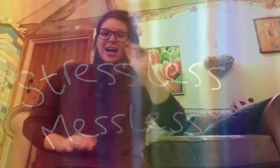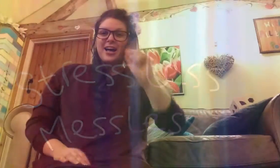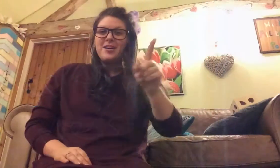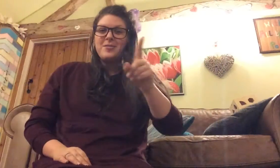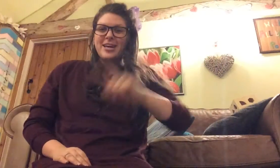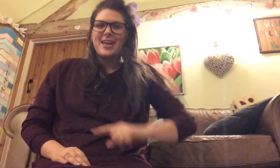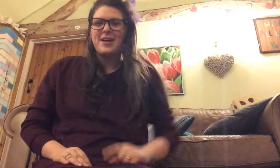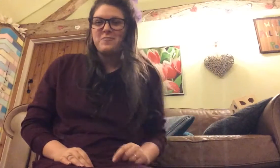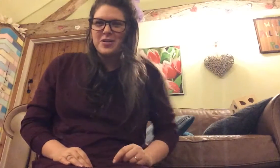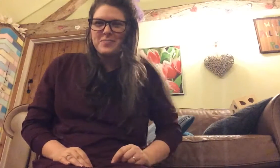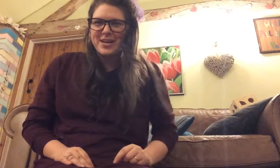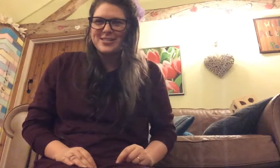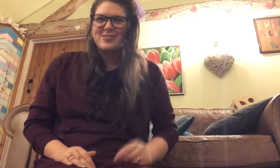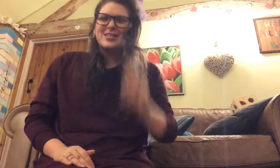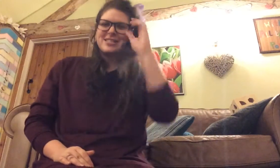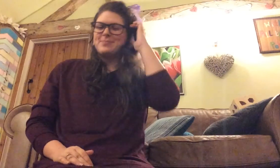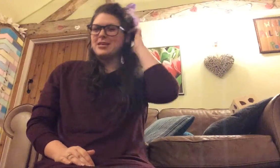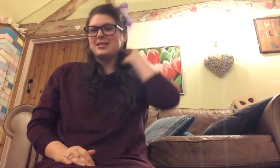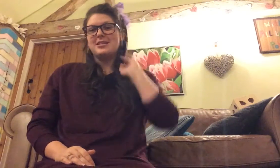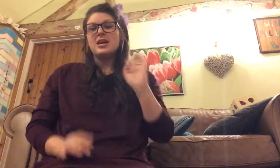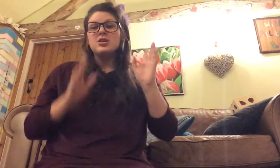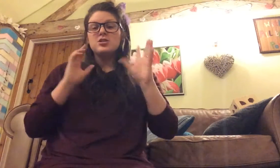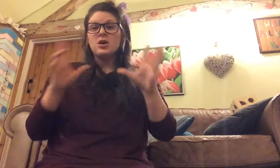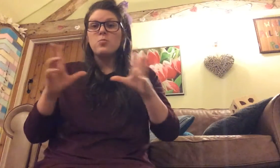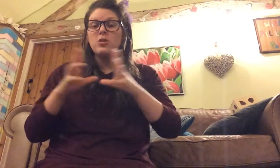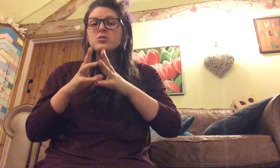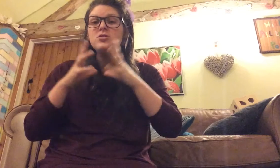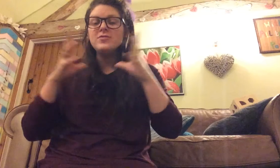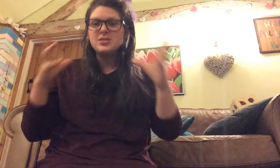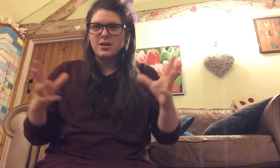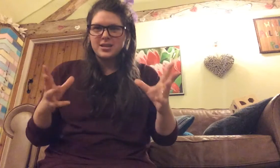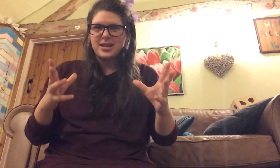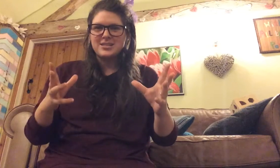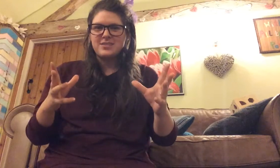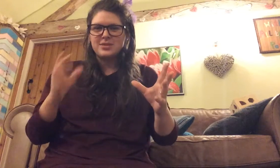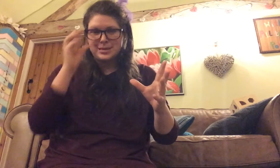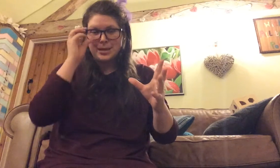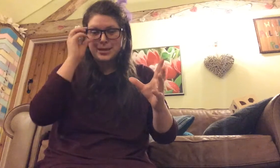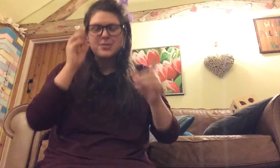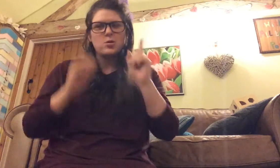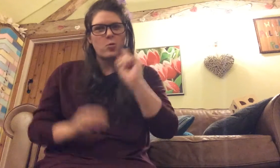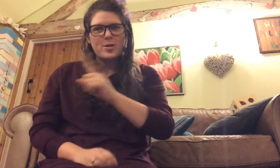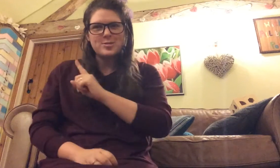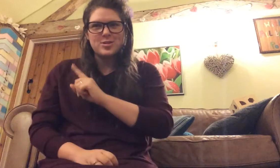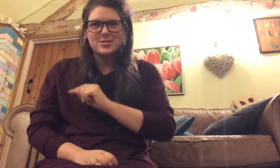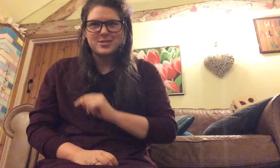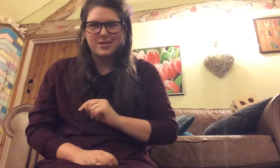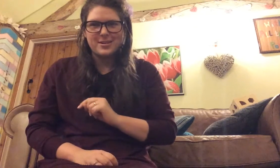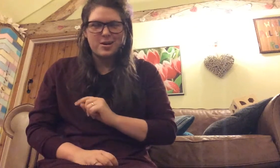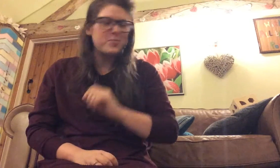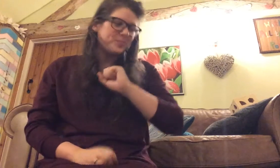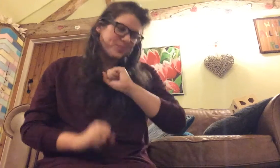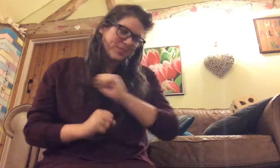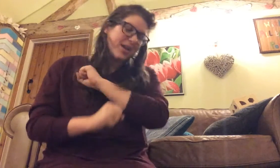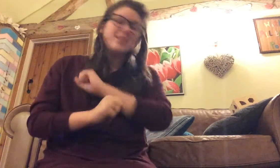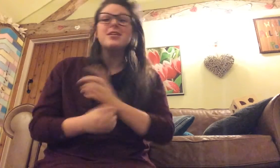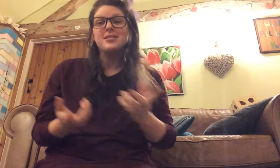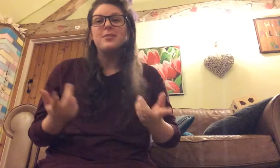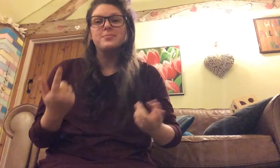Hello again and welcome back to Stressless Messless. So once you've done an activity it's always good to tidy up and tidy up